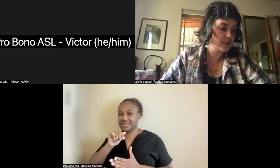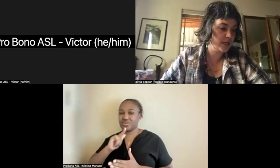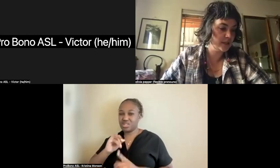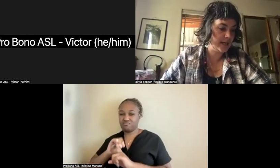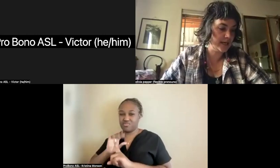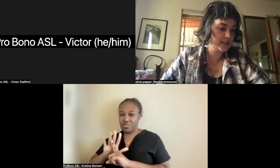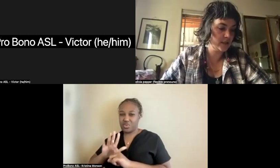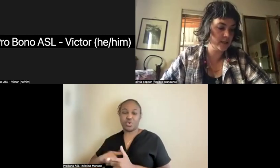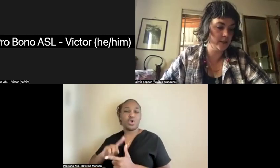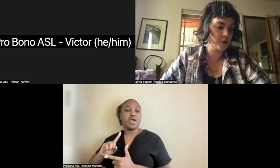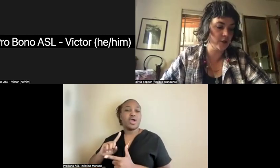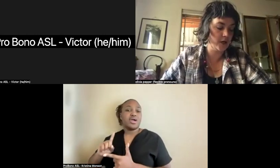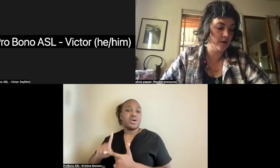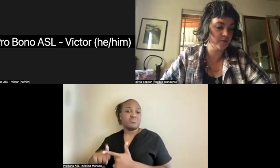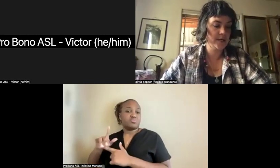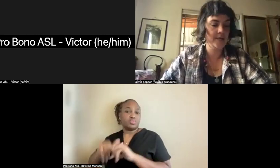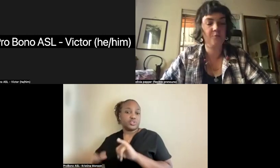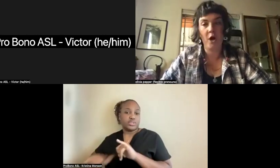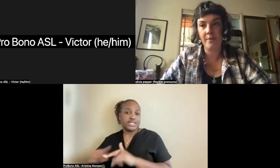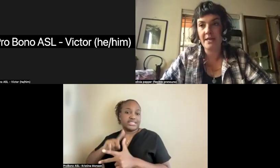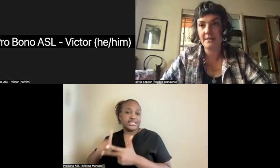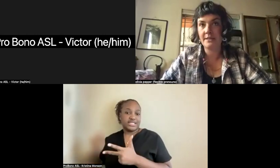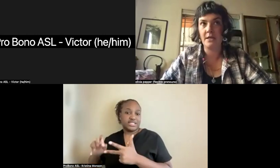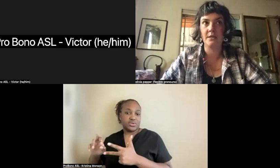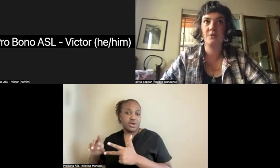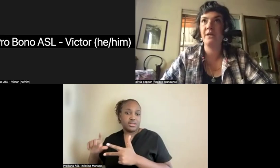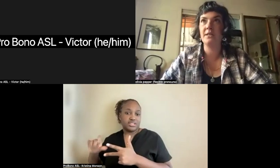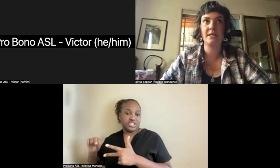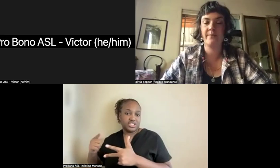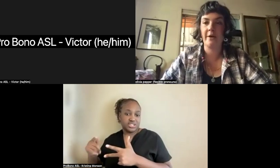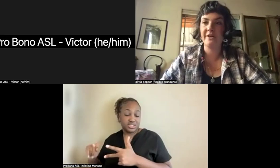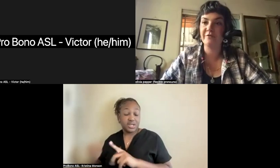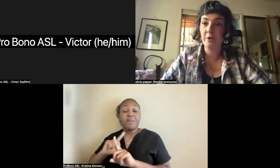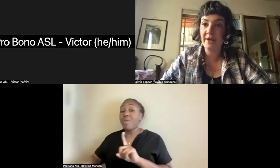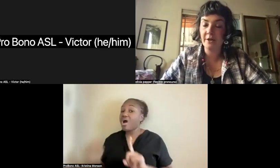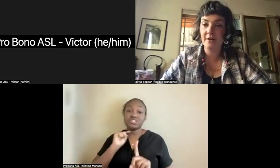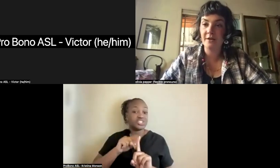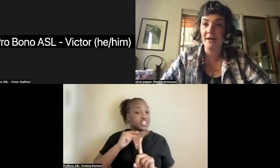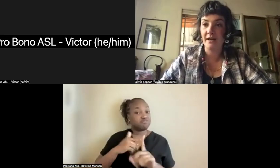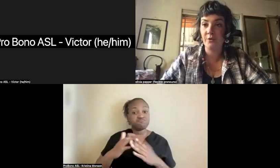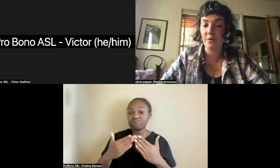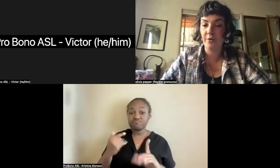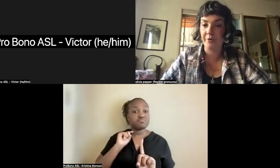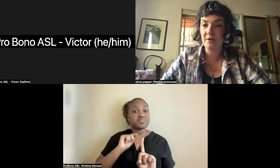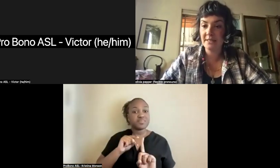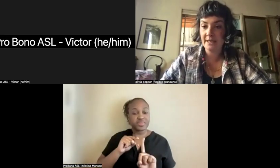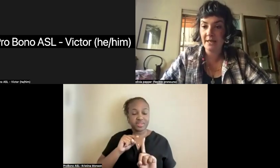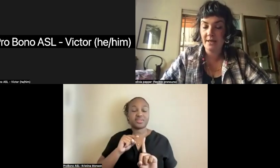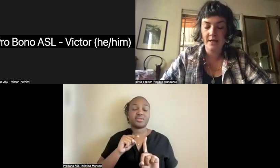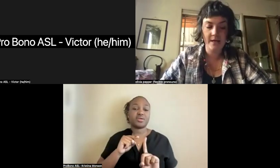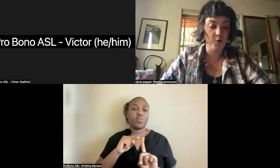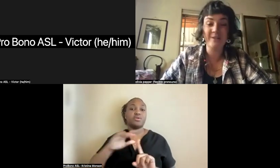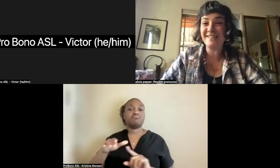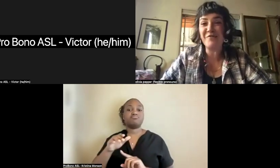was nonetheless the teacher of prominent surrealist experimental filmmaker Alejandro Jodorowsky,